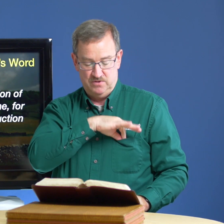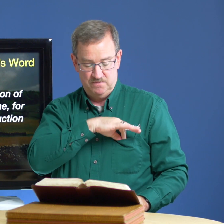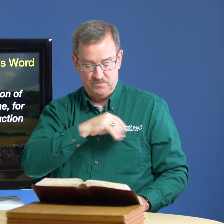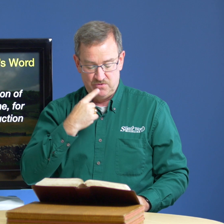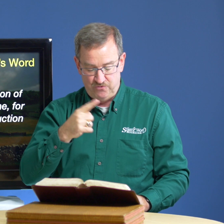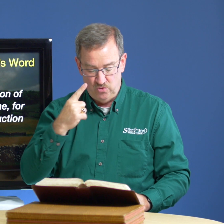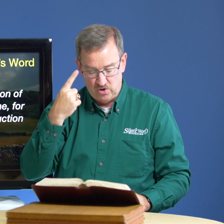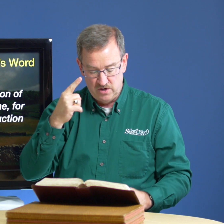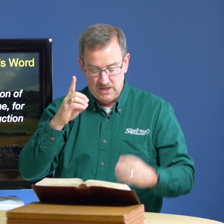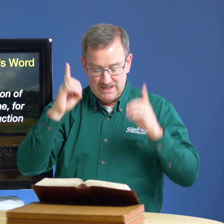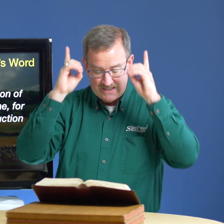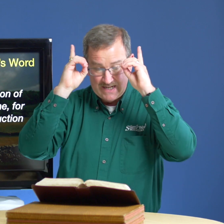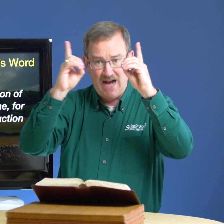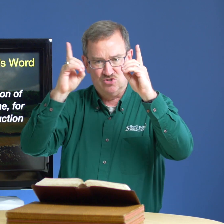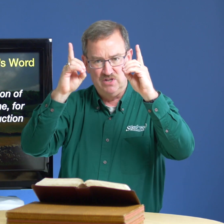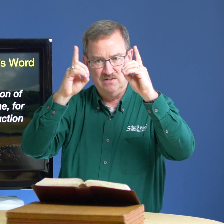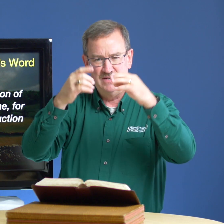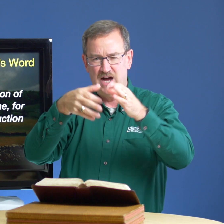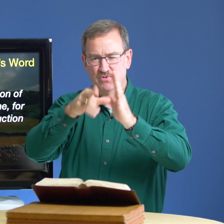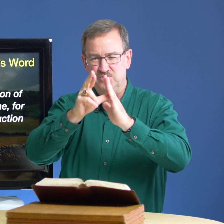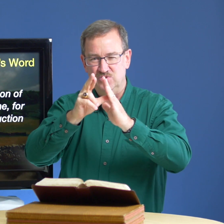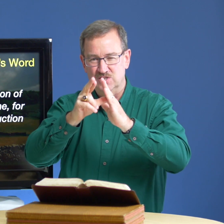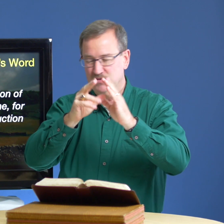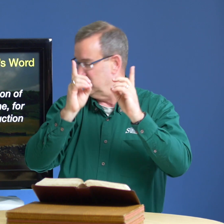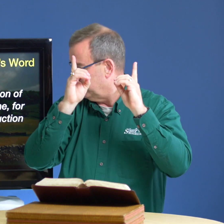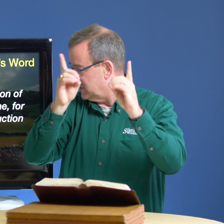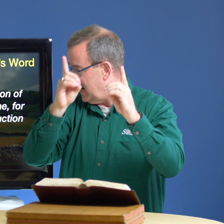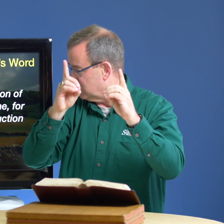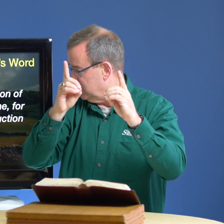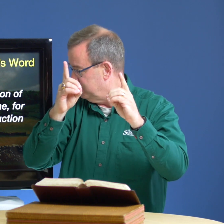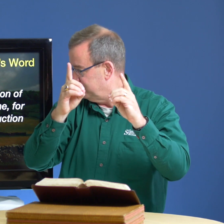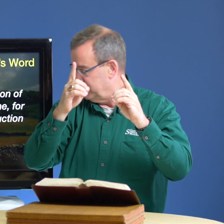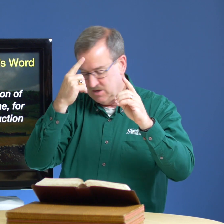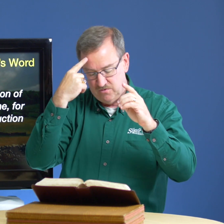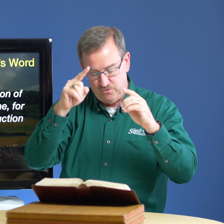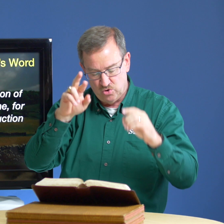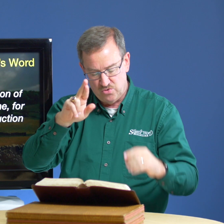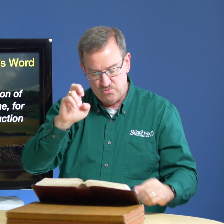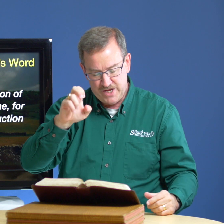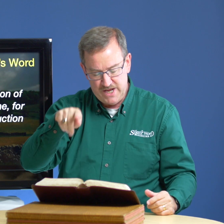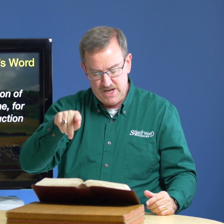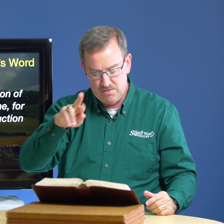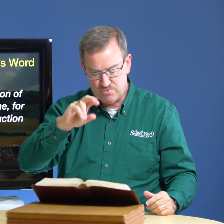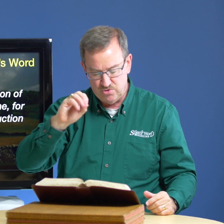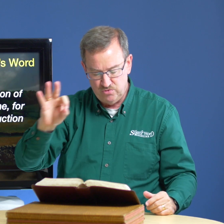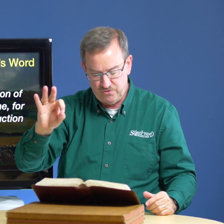for doctrine i'll review these with you for doctrine for reproof